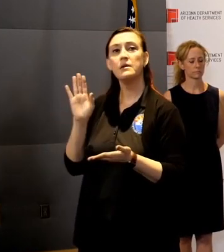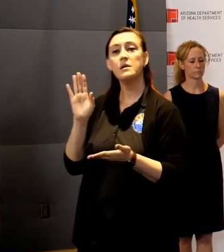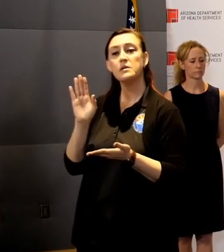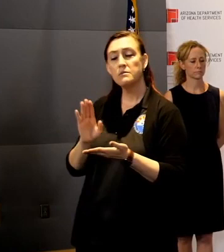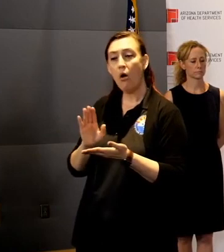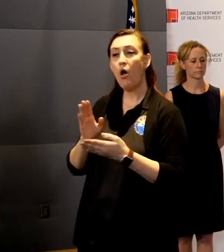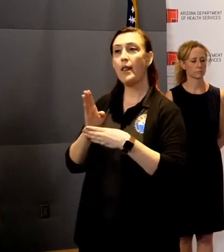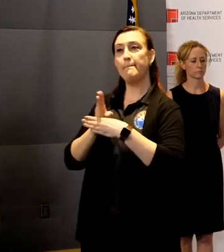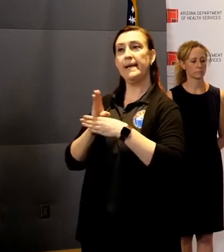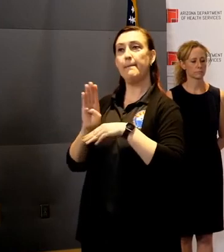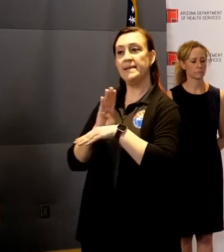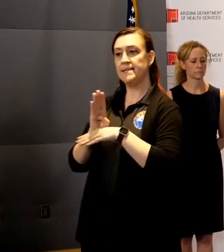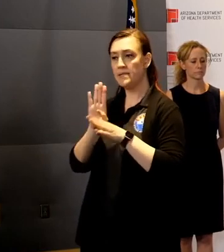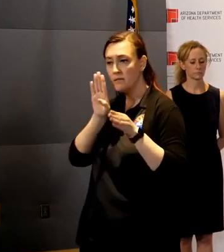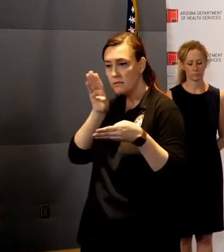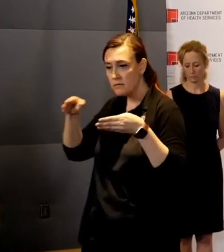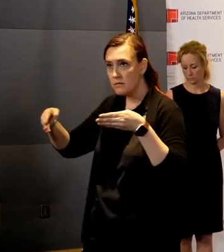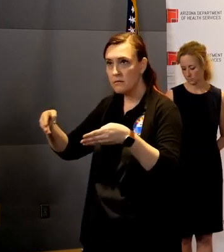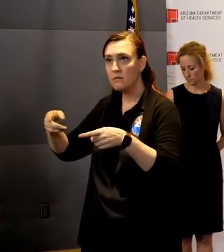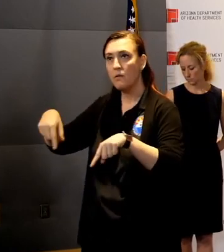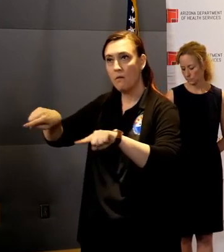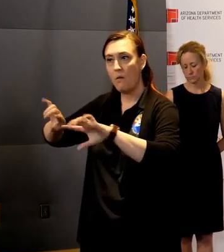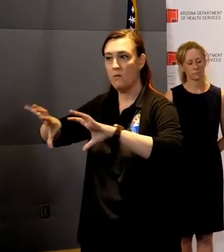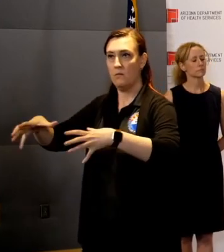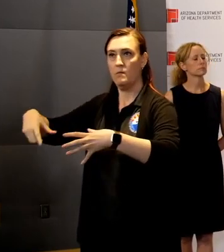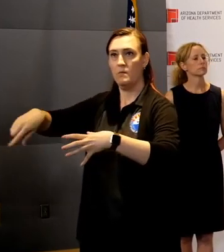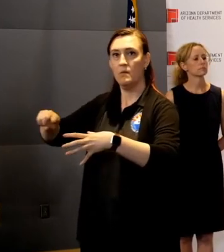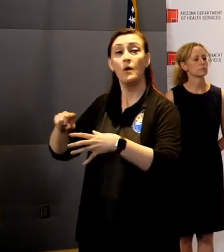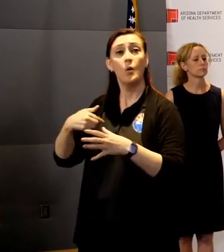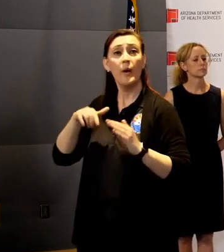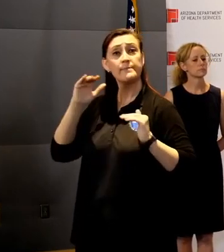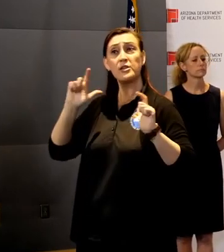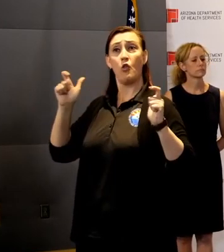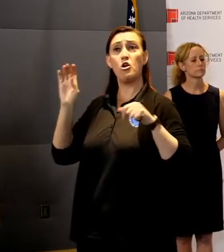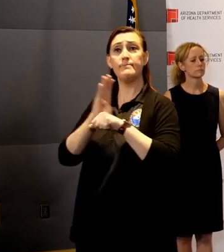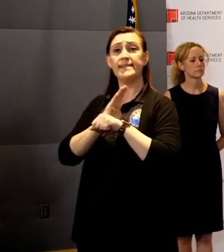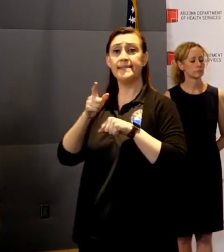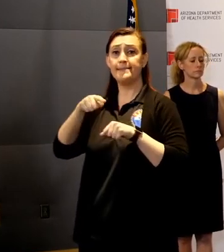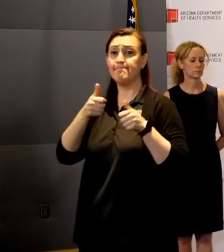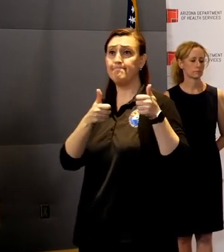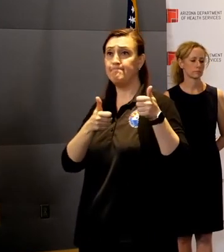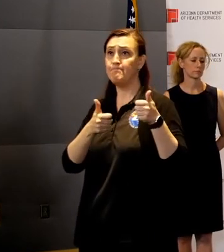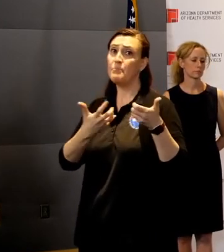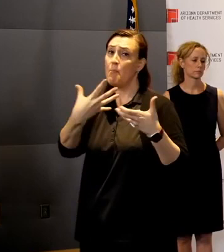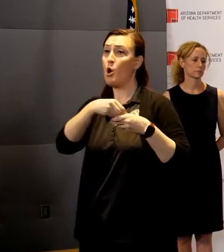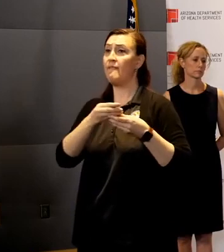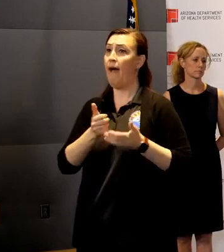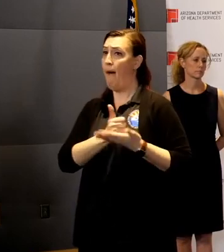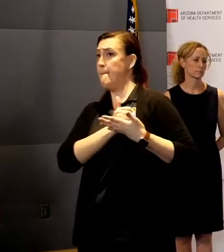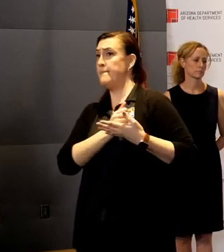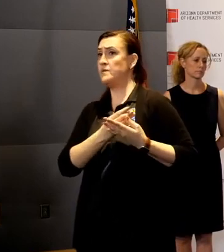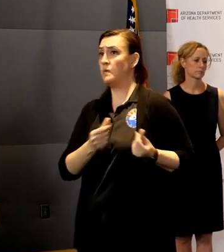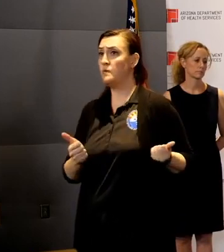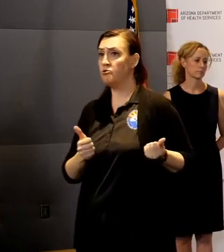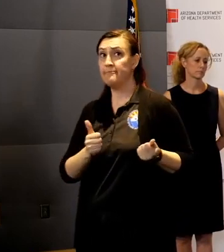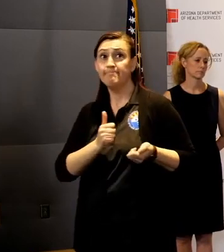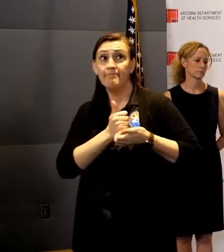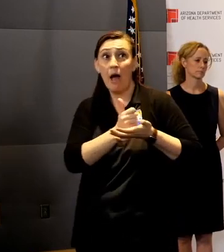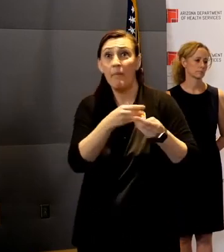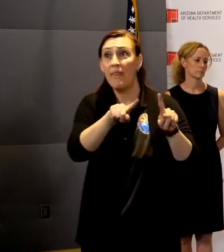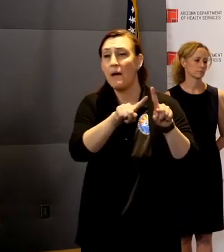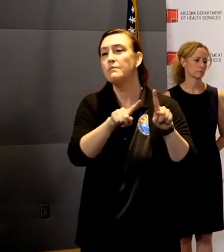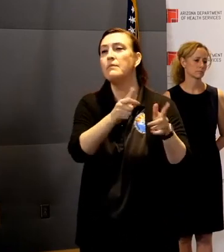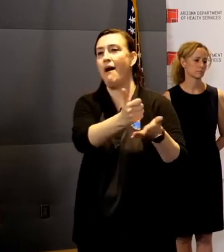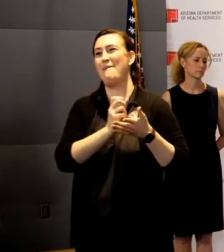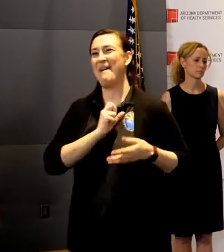and medium businesses. We expect large businesses to be part of the solution. And in a time